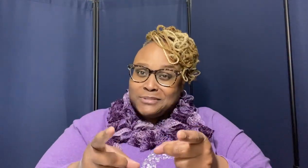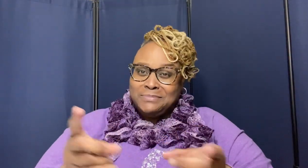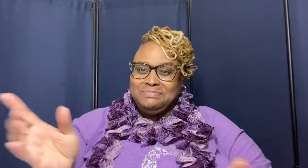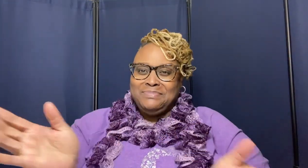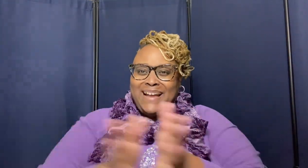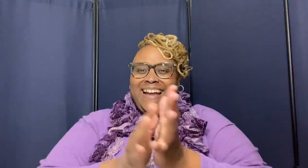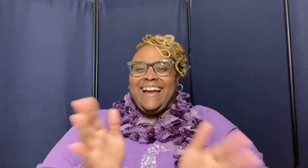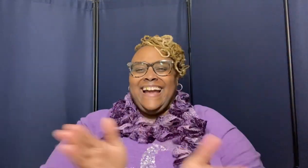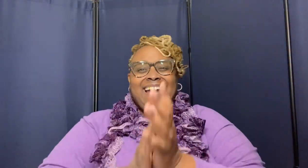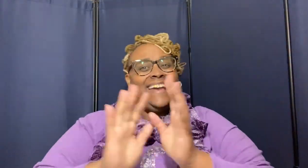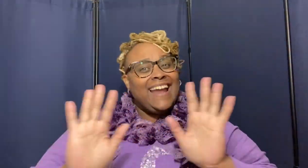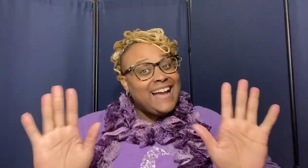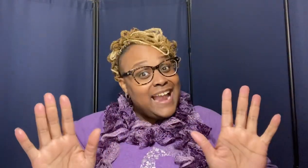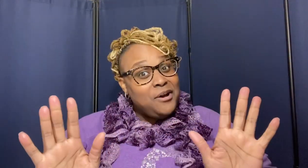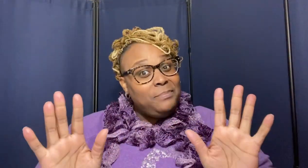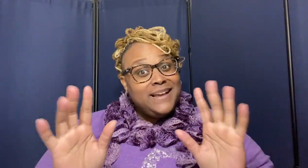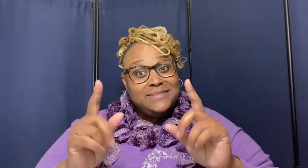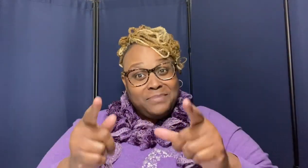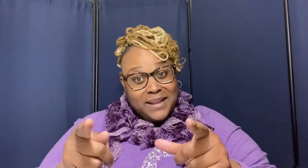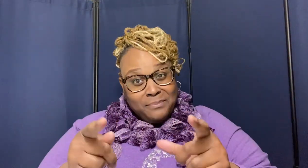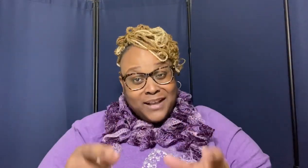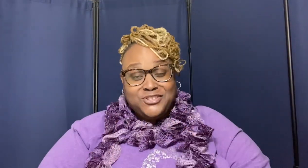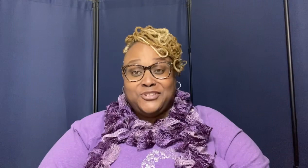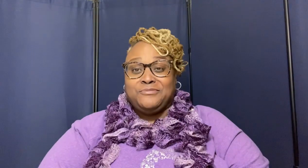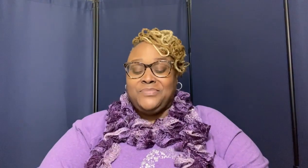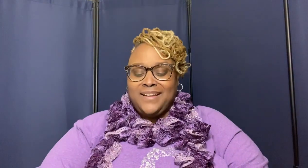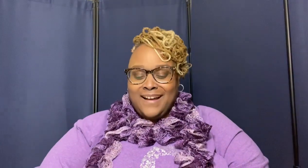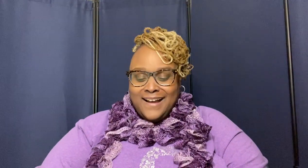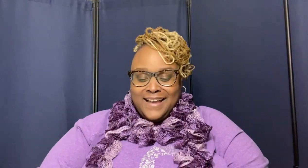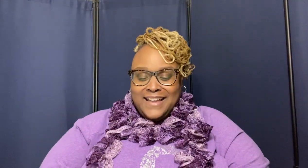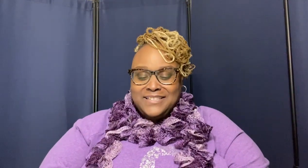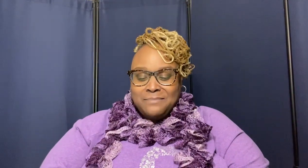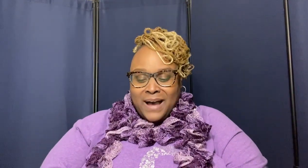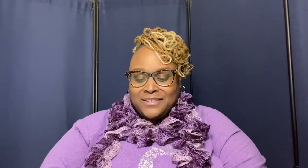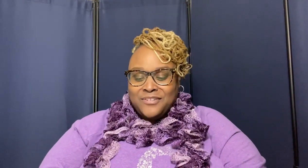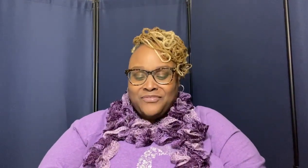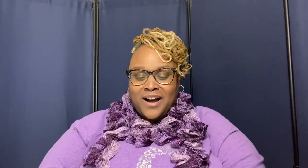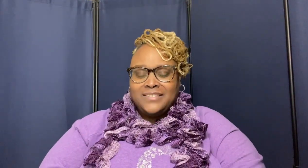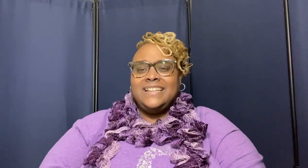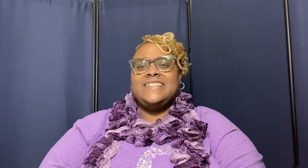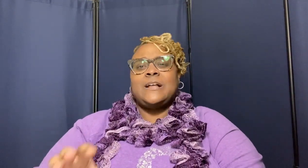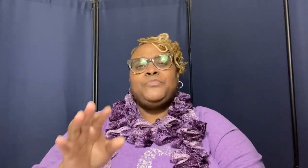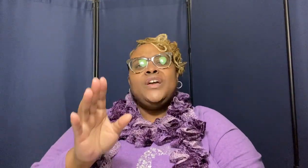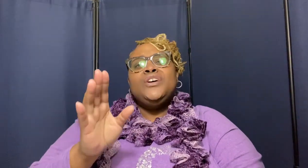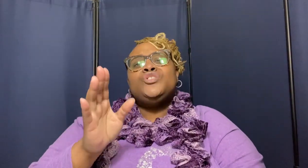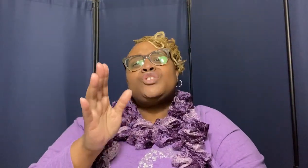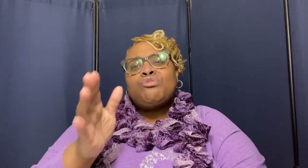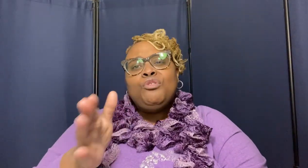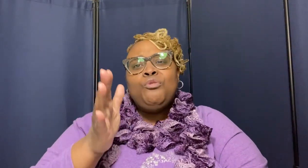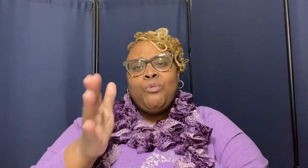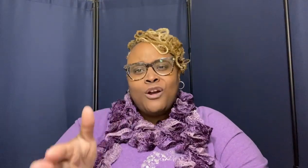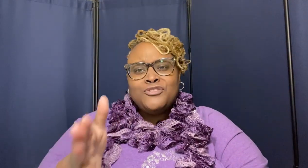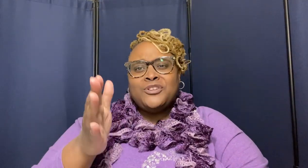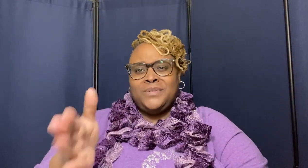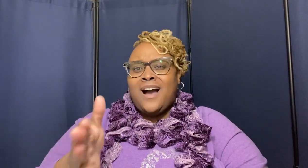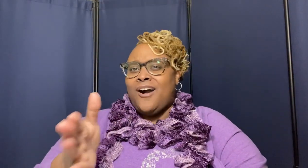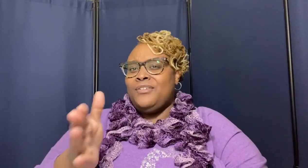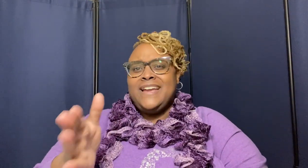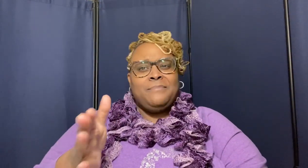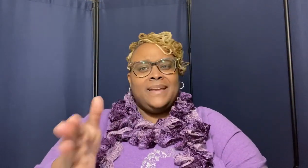it ain't got no business been about you huh it's about the father listen true worship y'all hear me